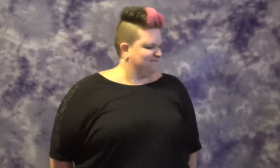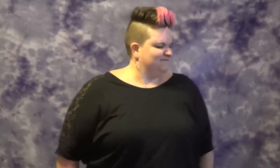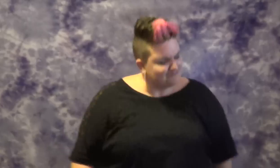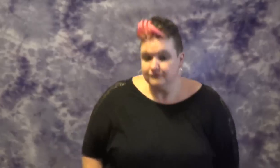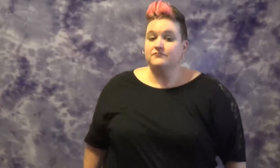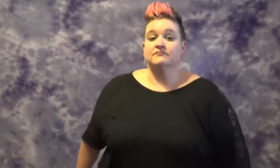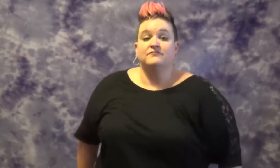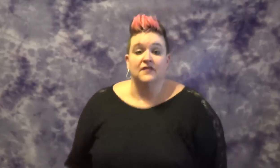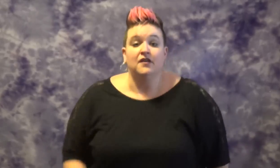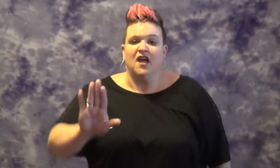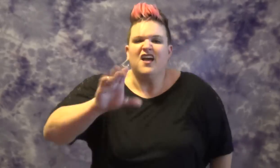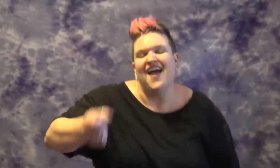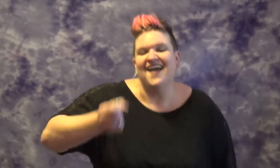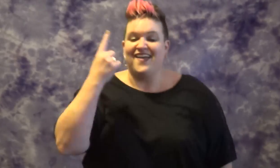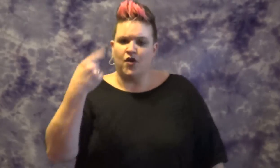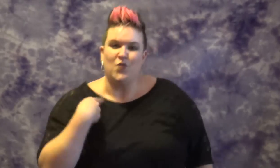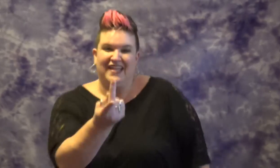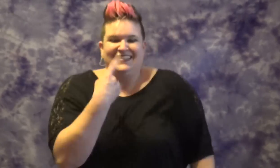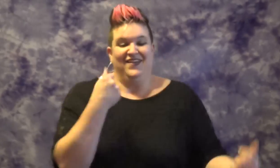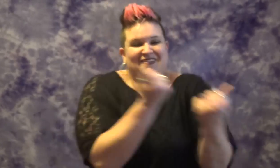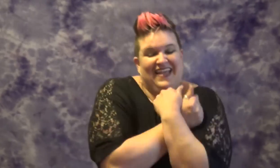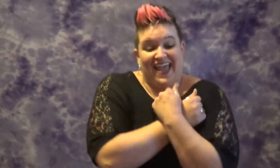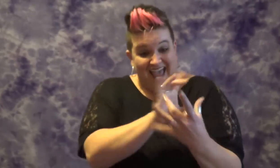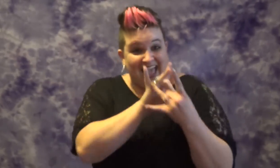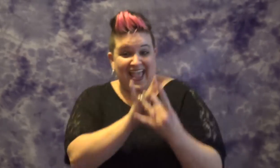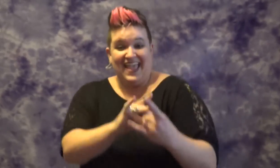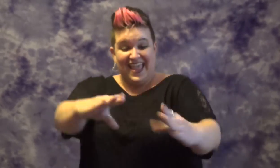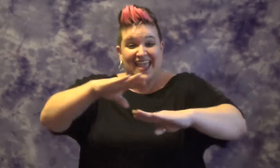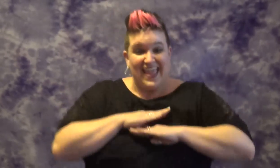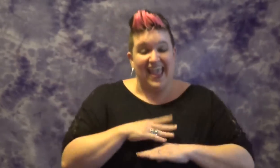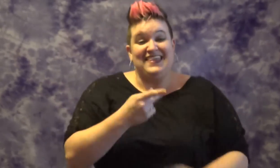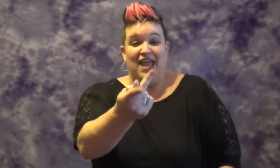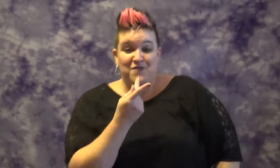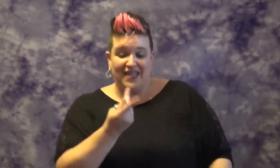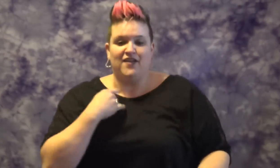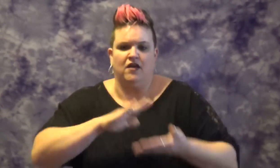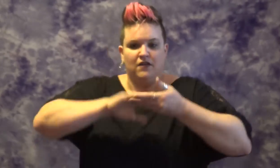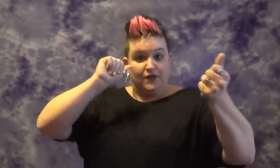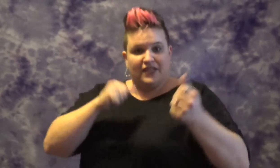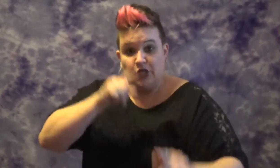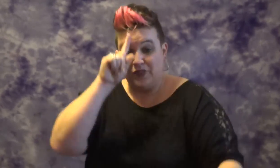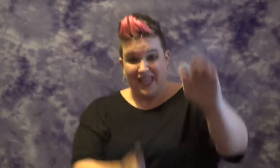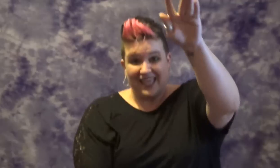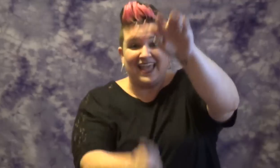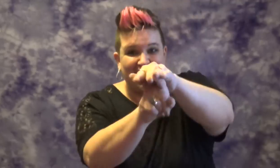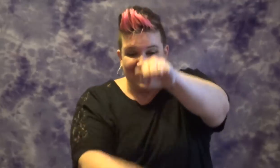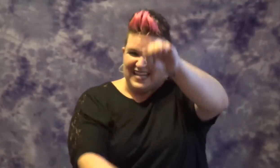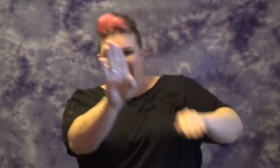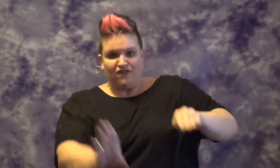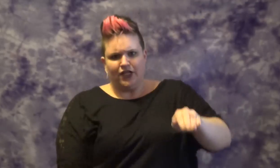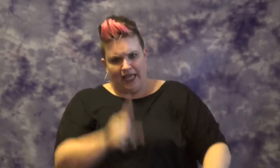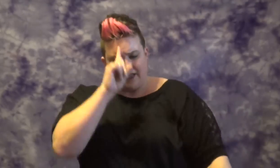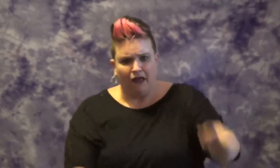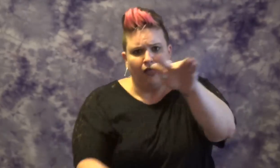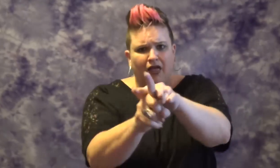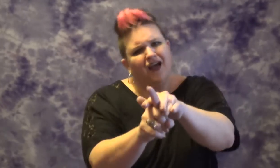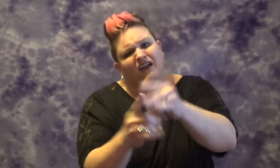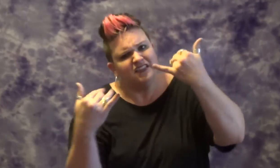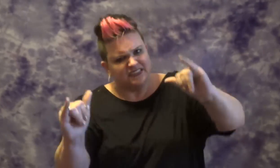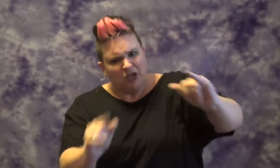Cause the joke that you made in the bed that was way, and I'm not going to faint as soon as you close your eyes. And you'll know it.